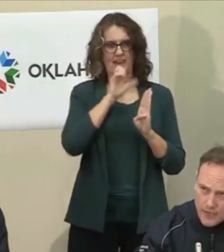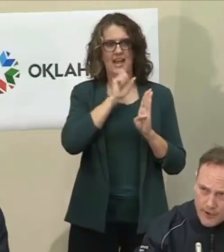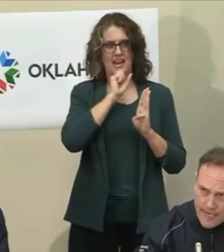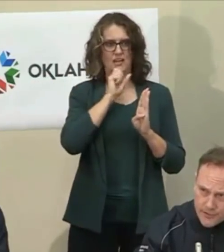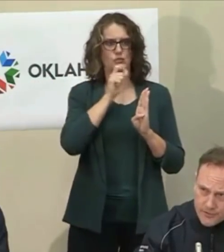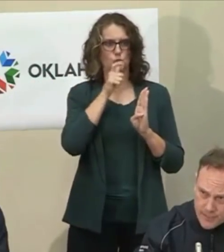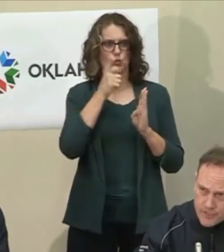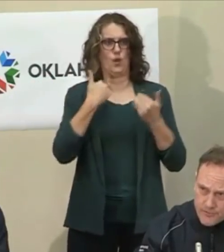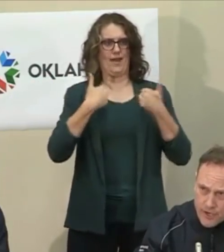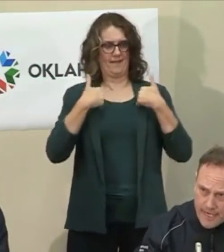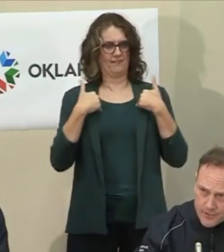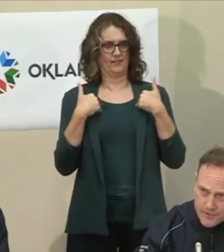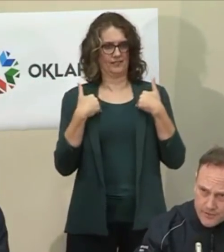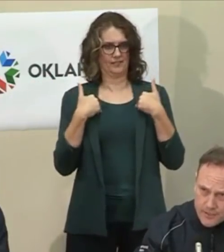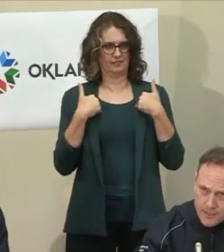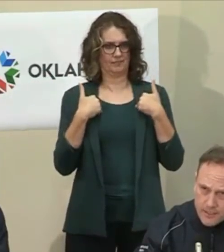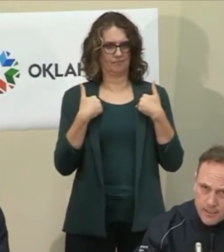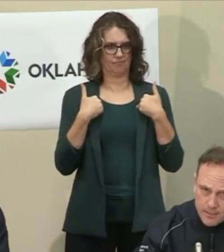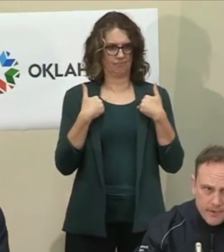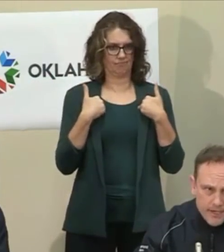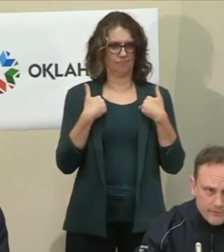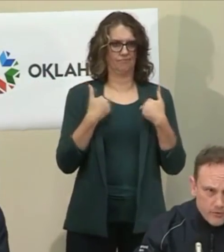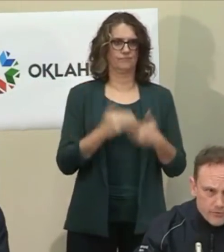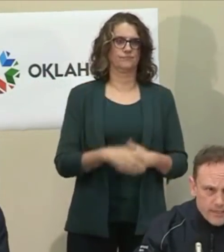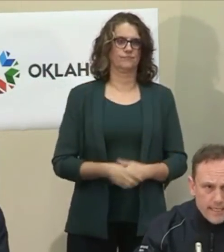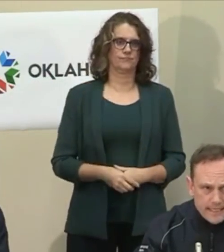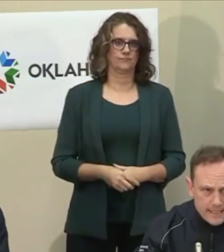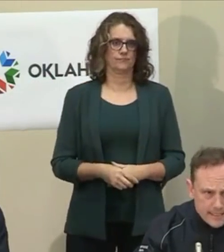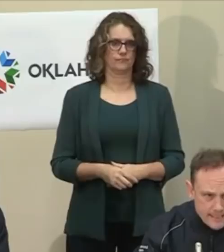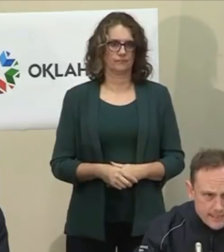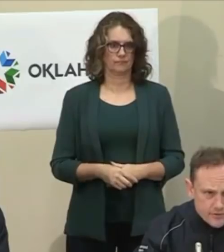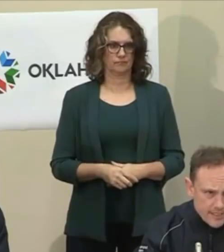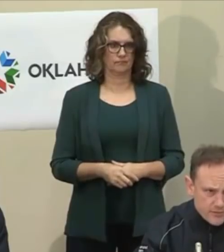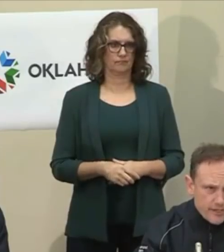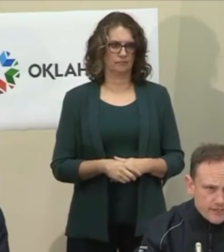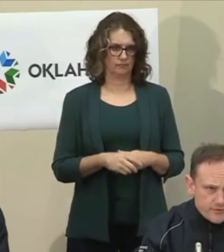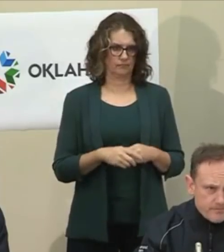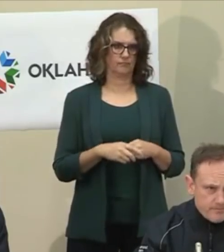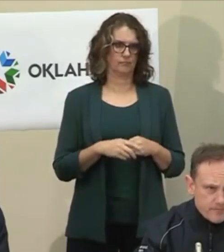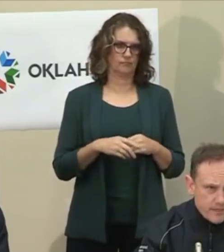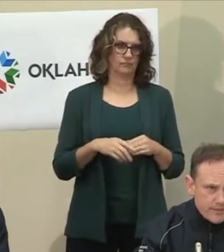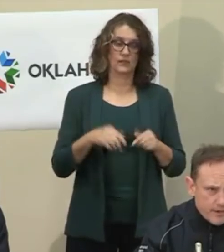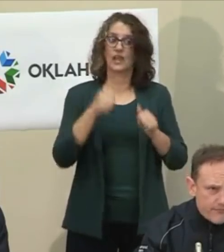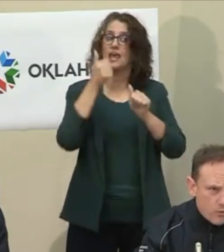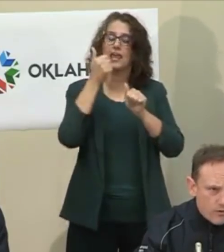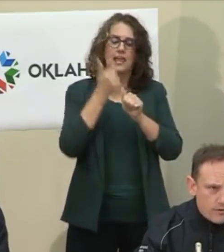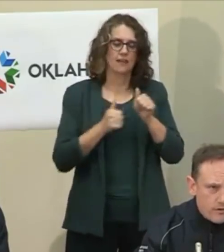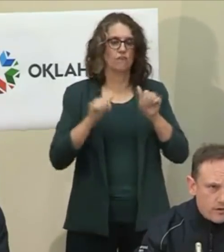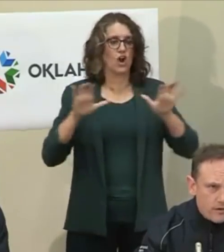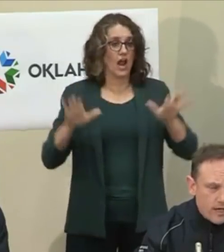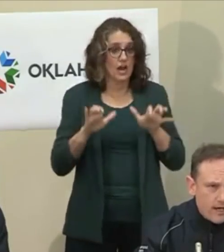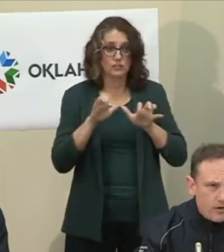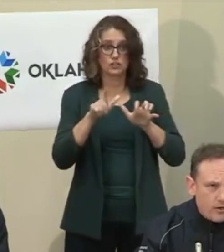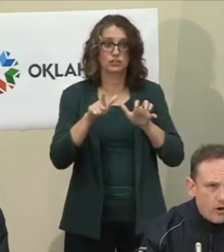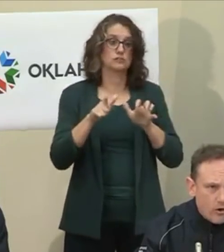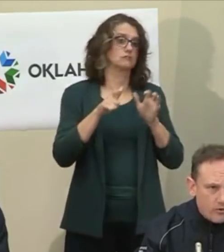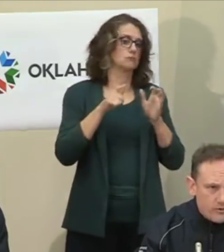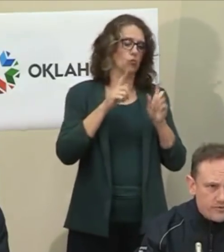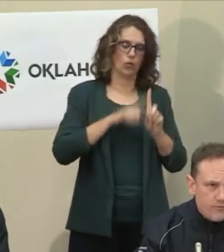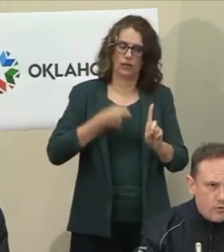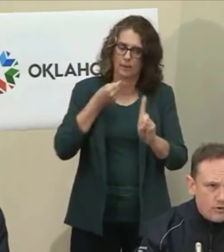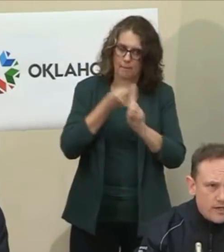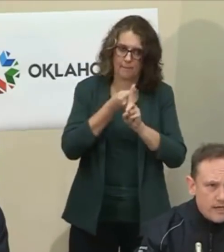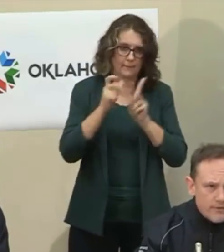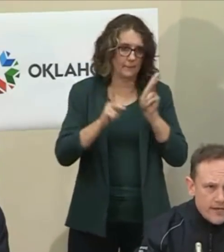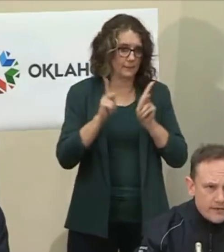that our actions, each of our actions, impact folks in each age range. And therefore, our call